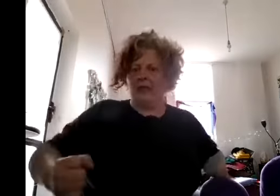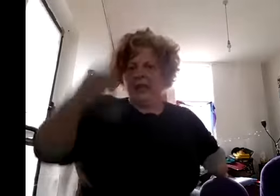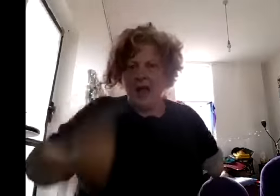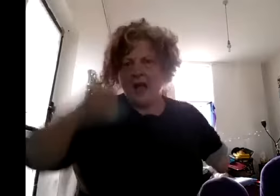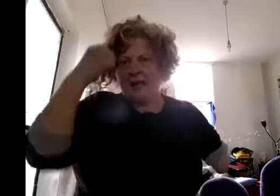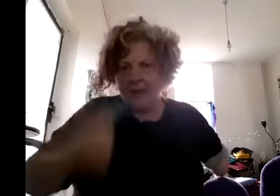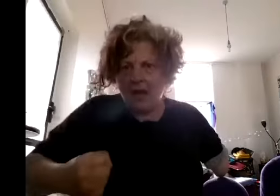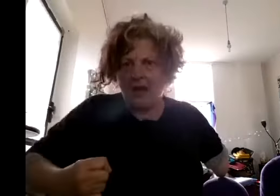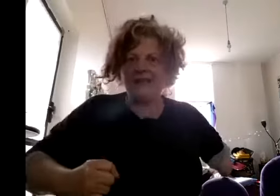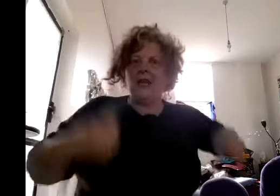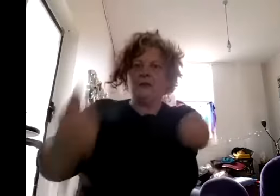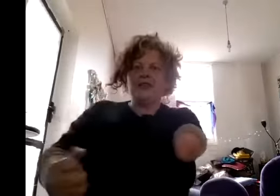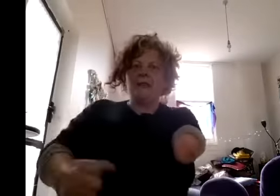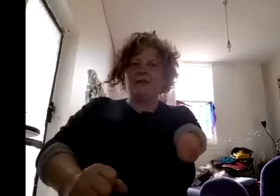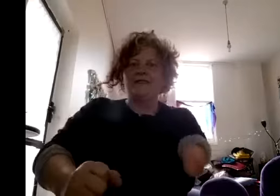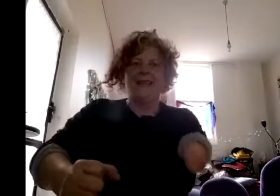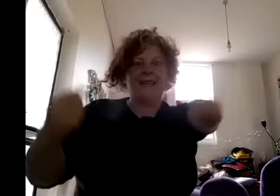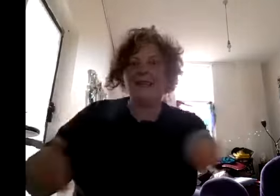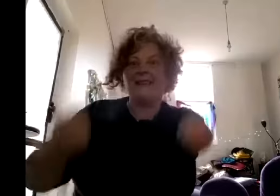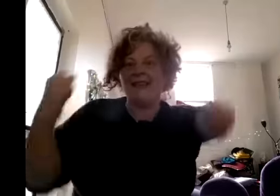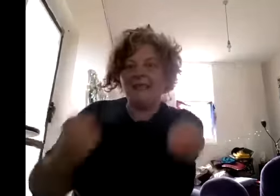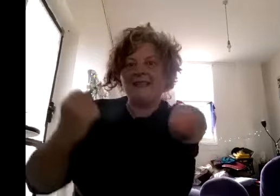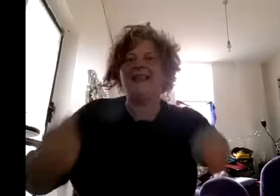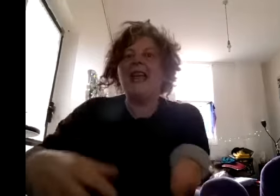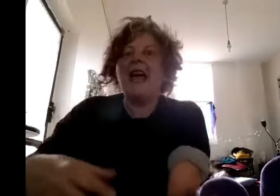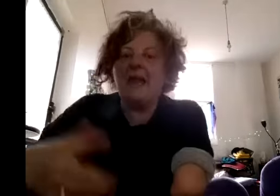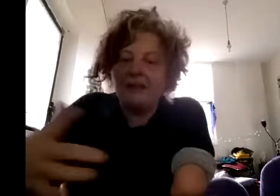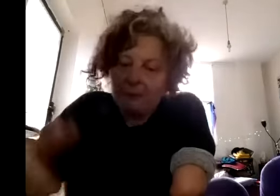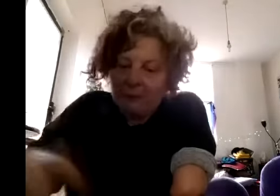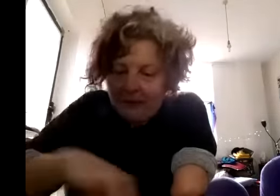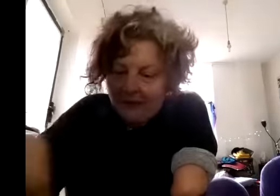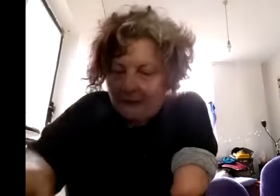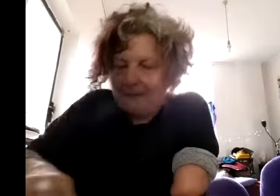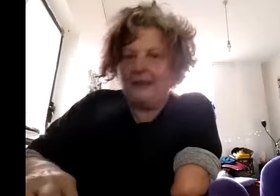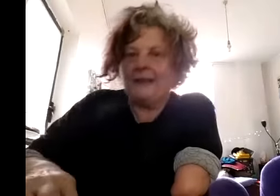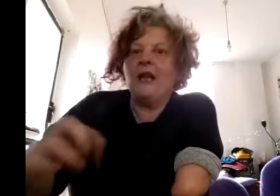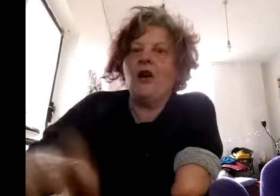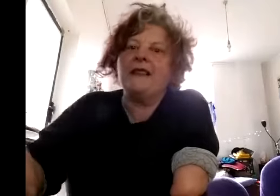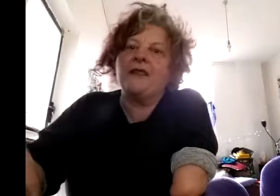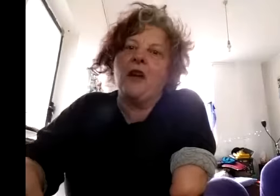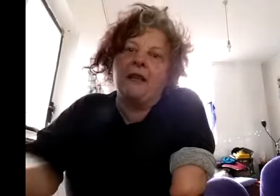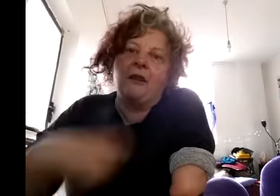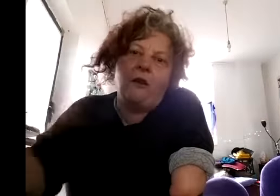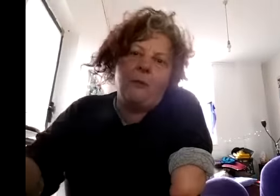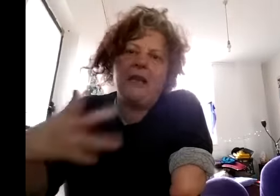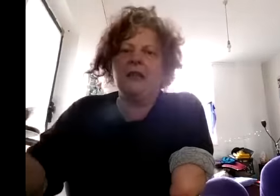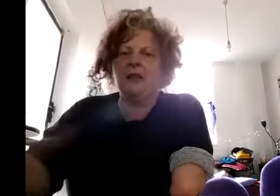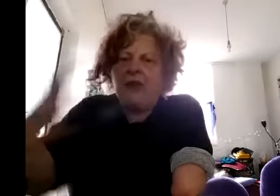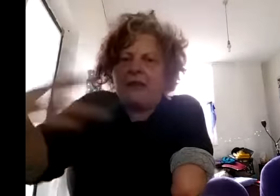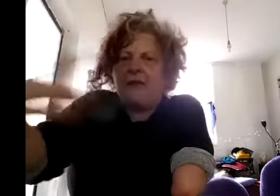art art and Crusader was like anything anything and being the three of us I decided long activating